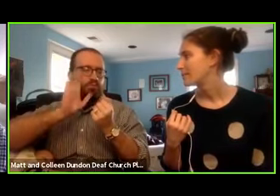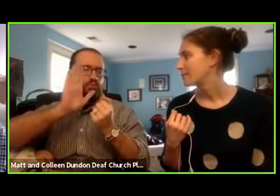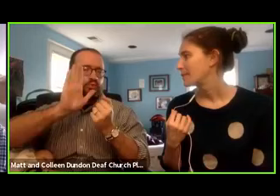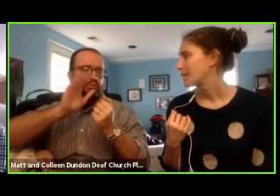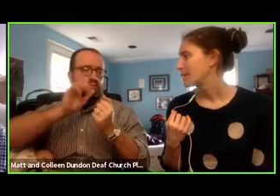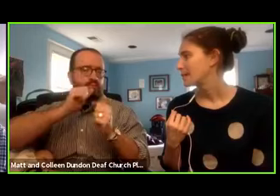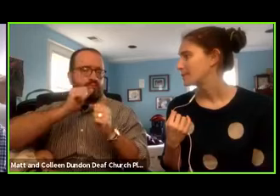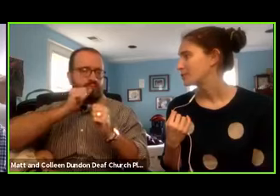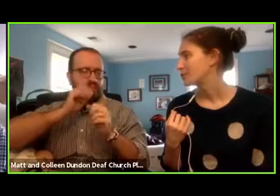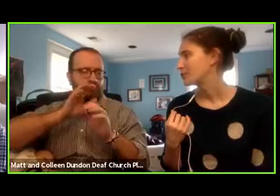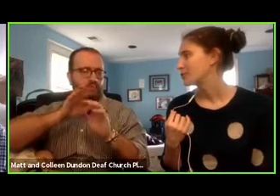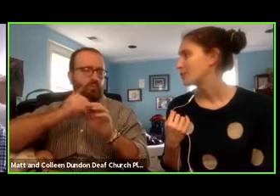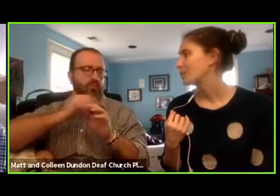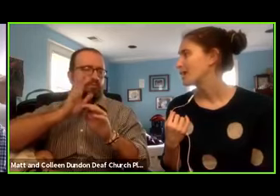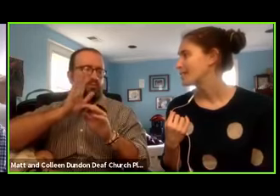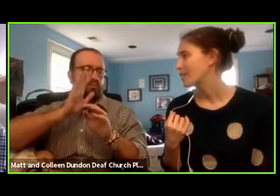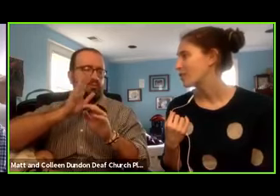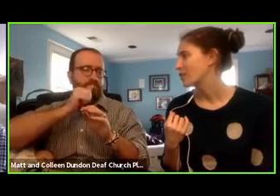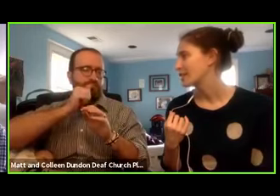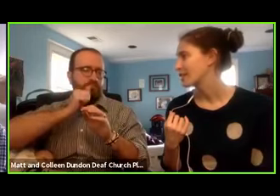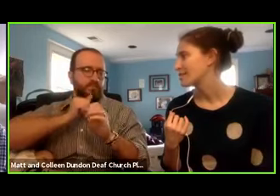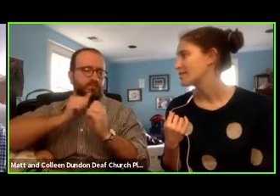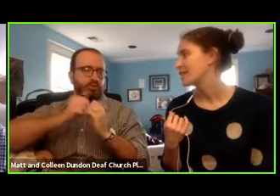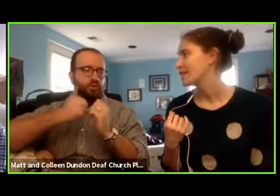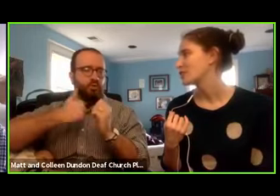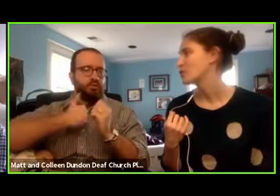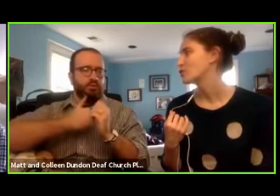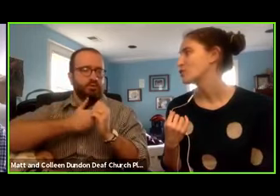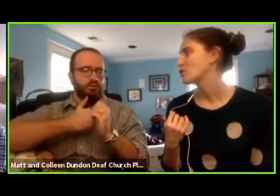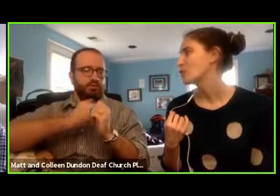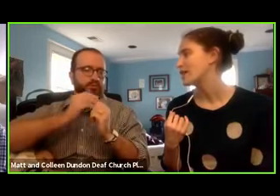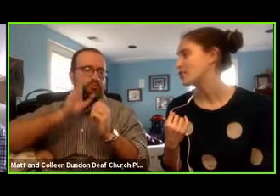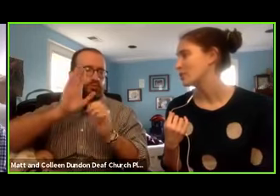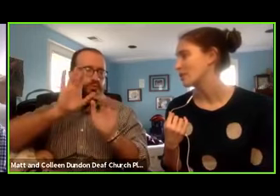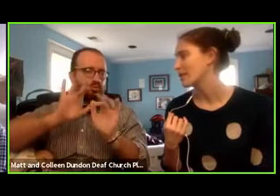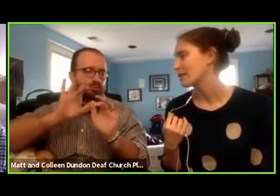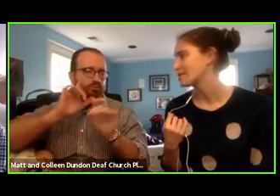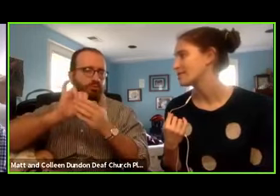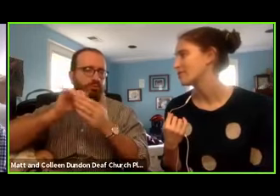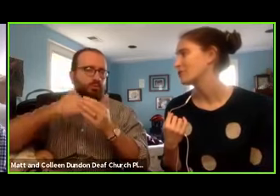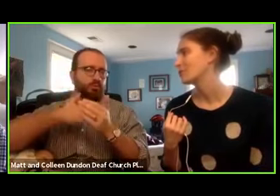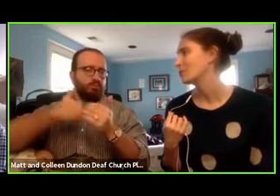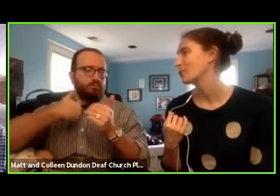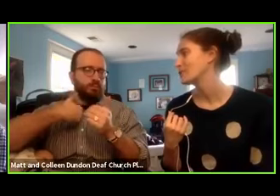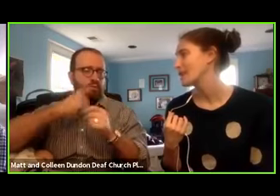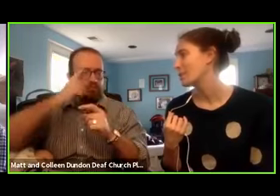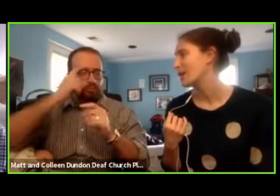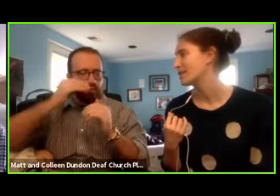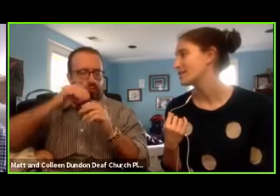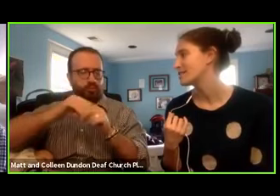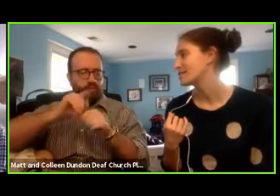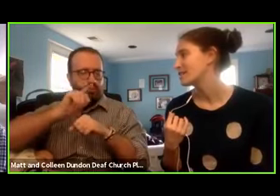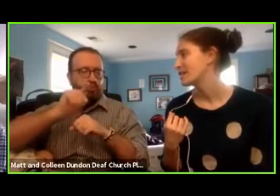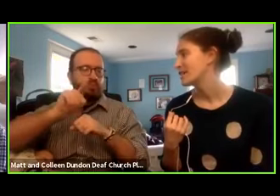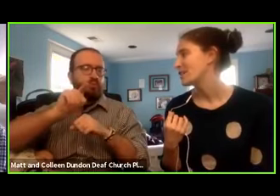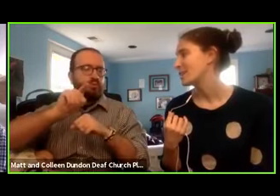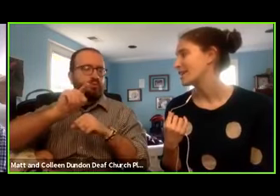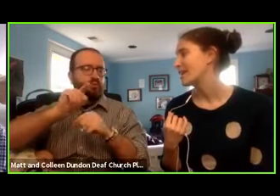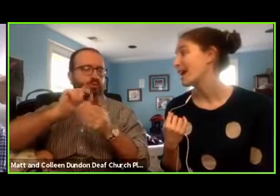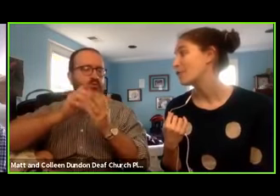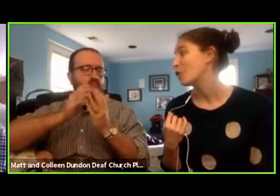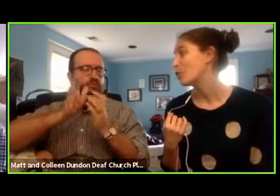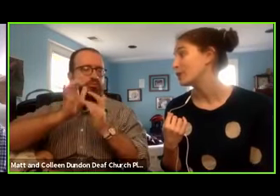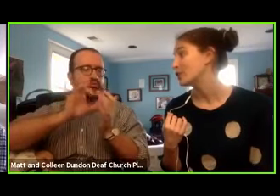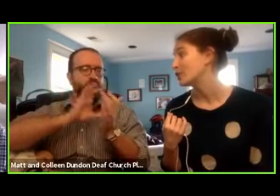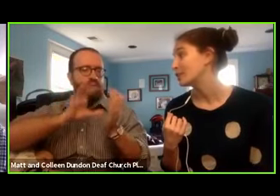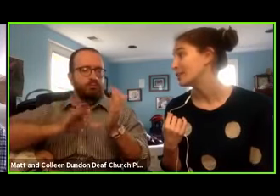Um, just for your blessing on us, that you are so patient with us, for your mercy upon us, that we